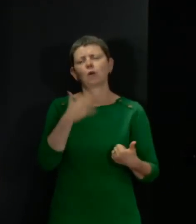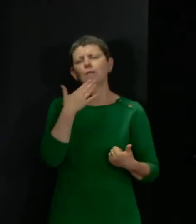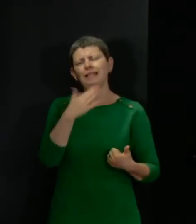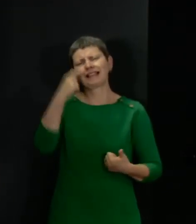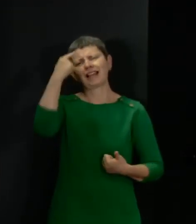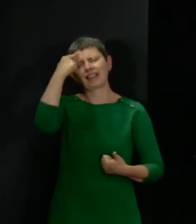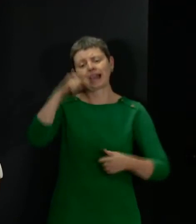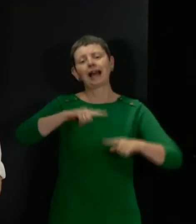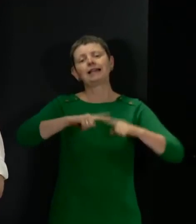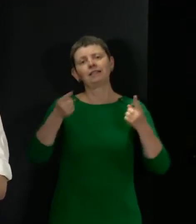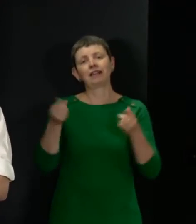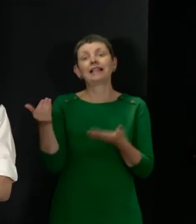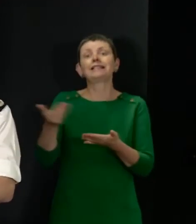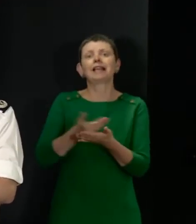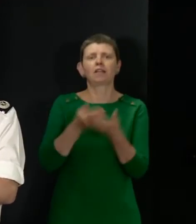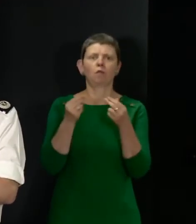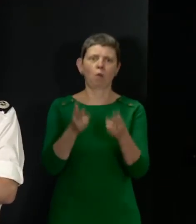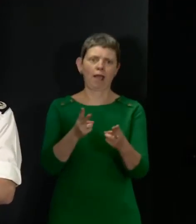to have your voice heard.